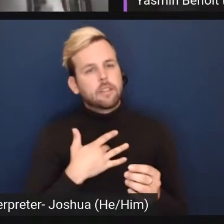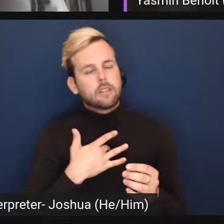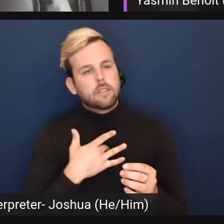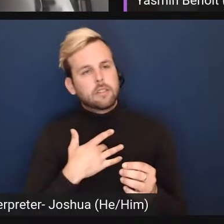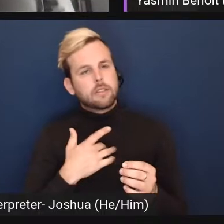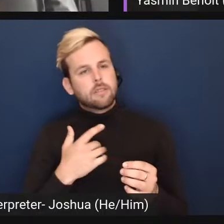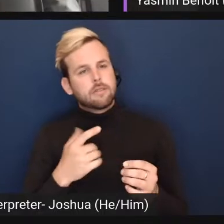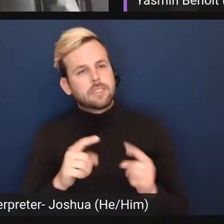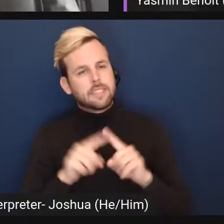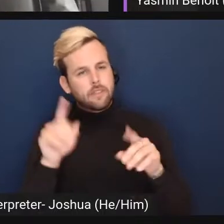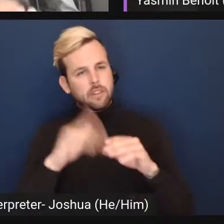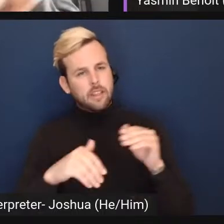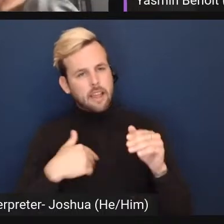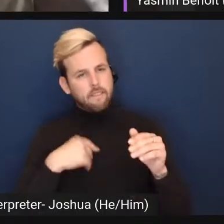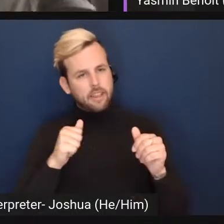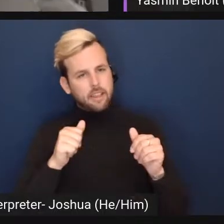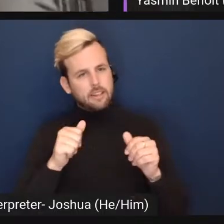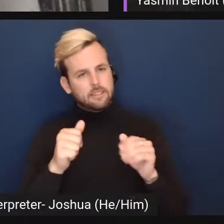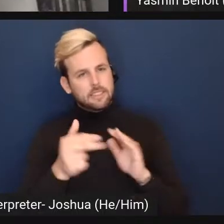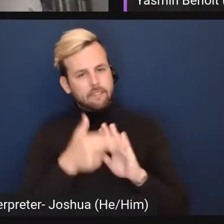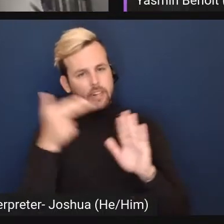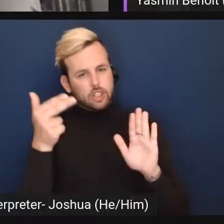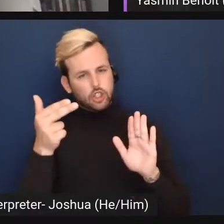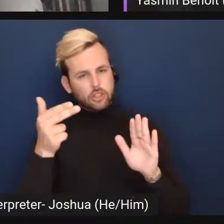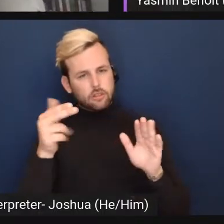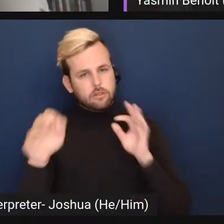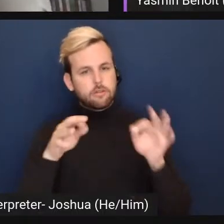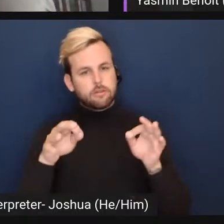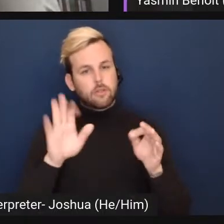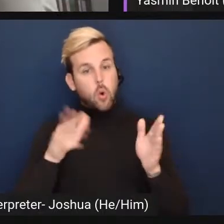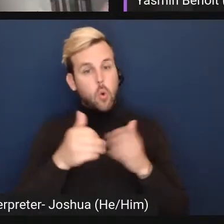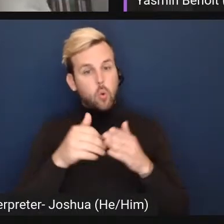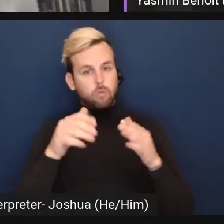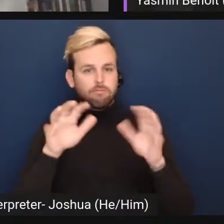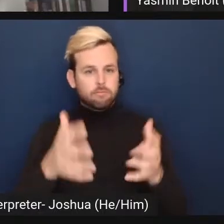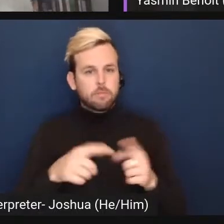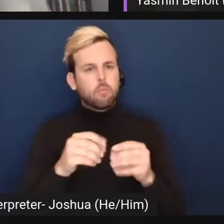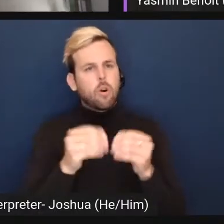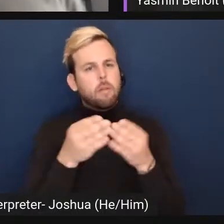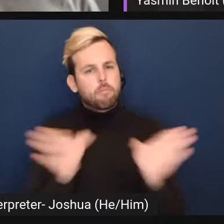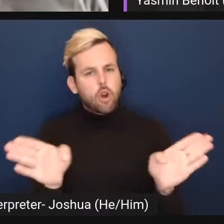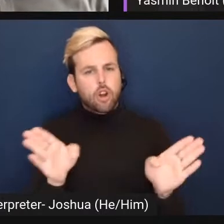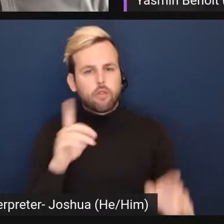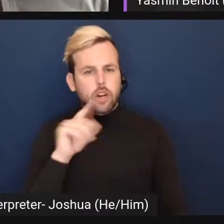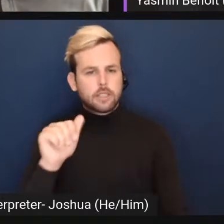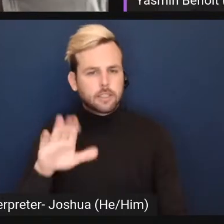having a definition that defines the broader spectrum that ace identities fall under.